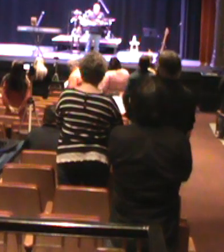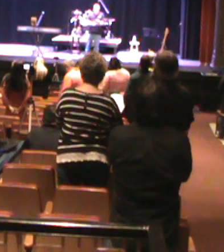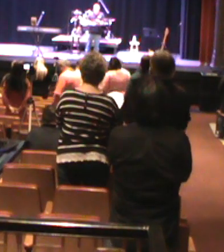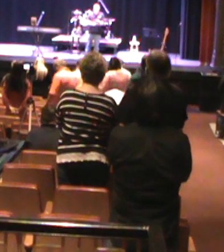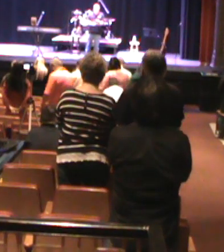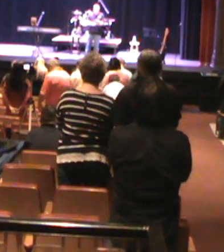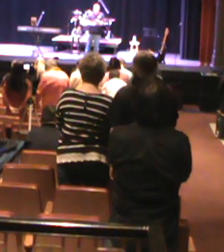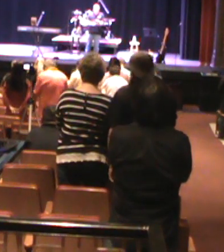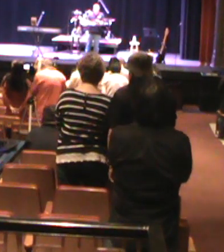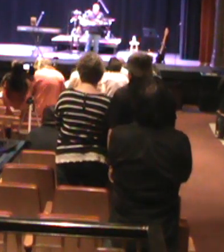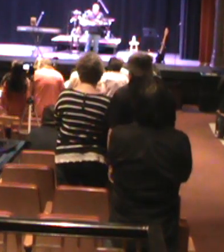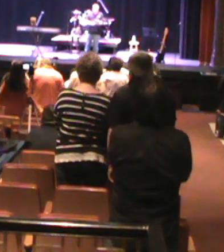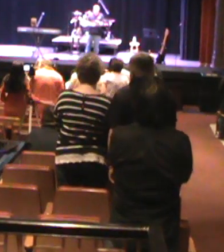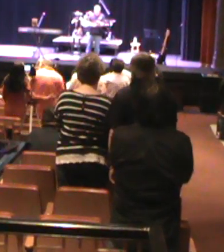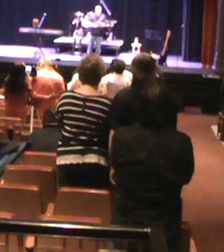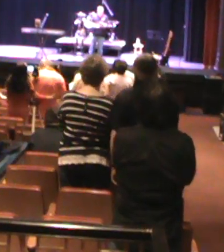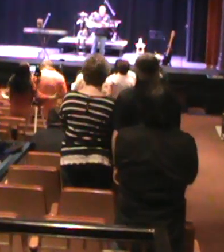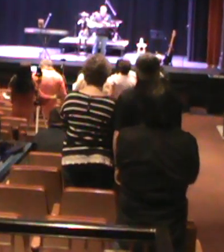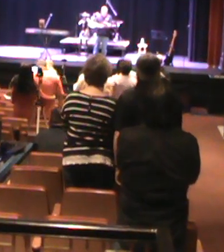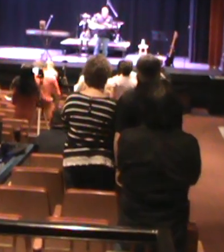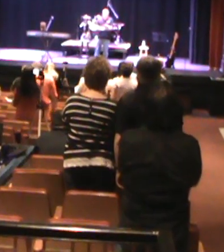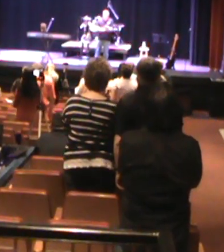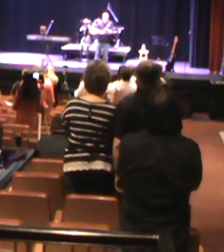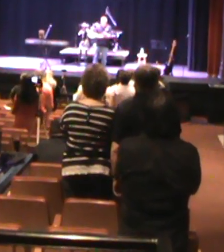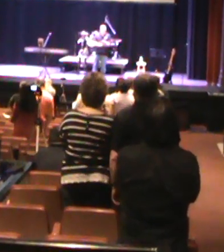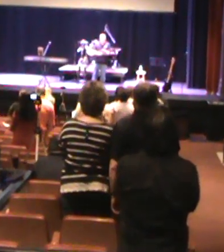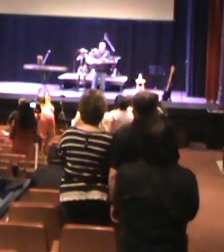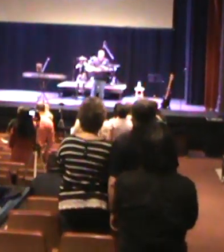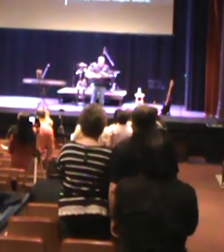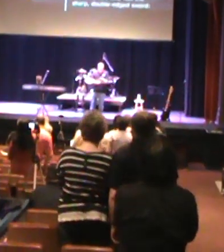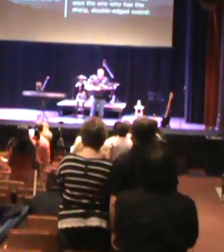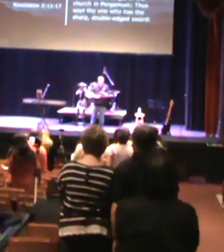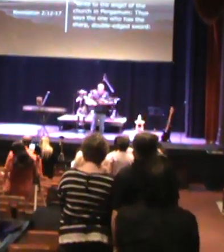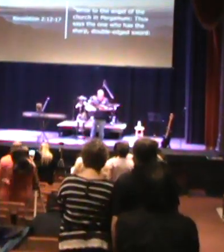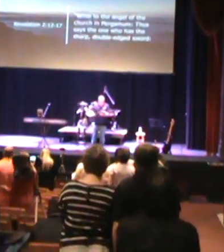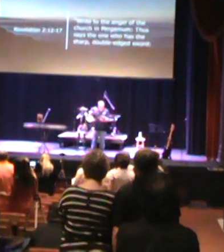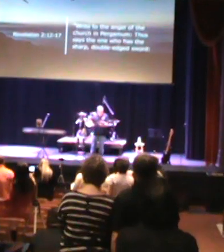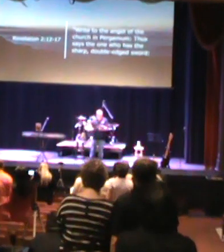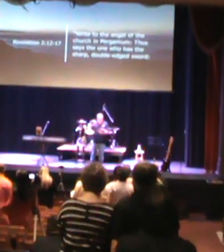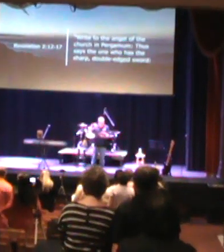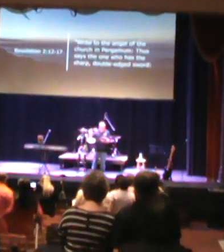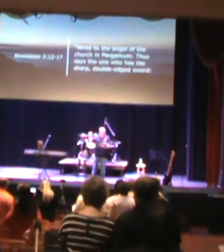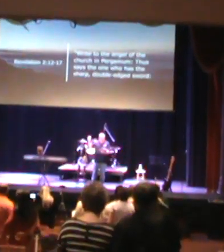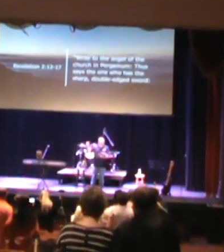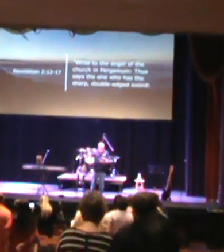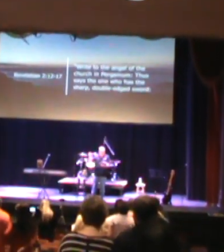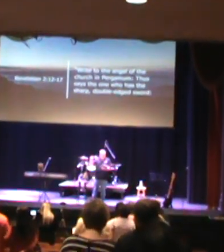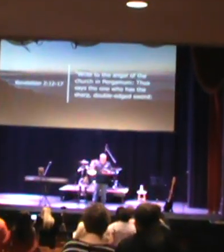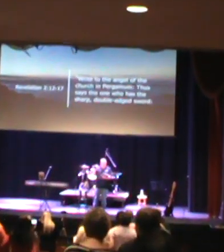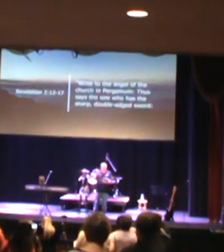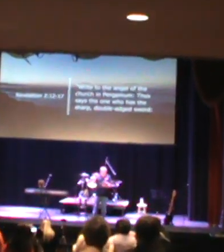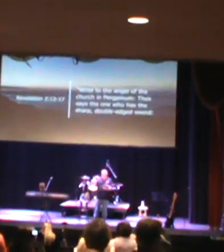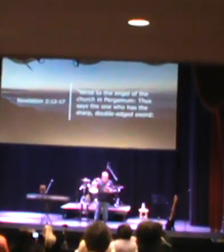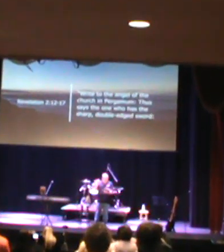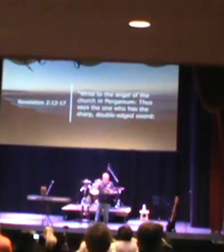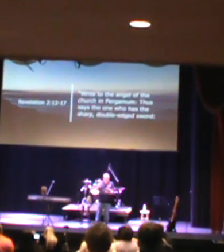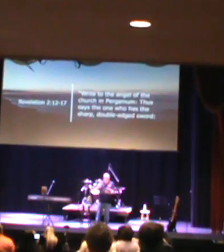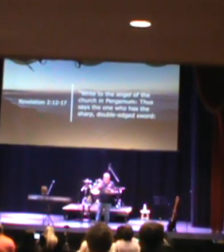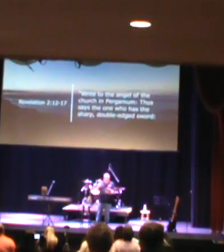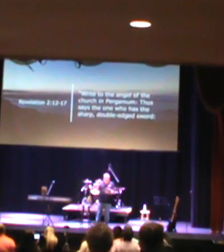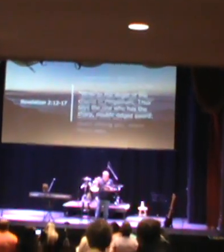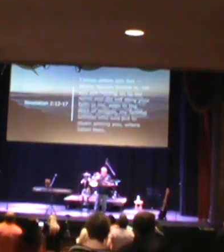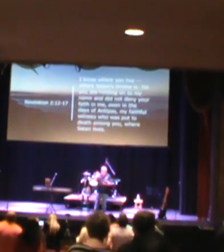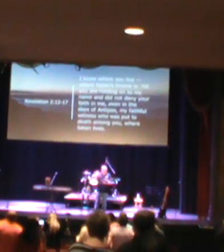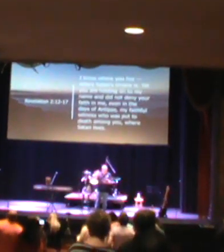Write to the angel of the church in Pergamum. Thus says the one who has the sharp, double-edged